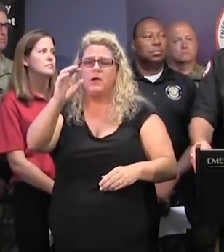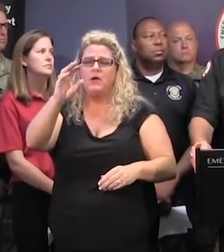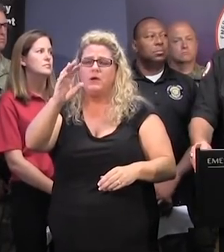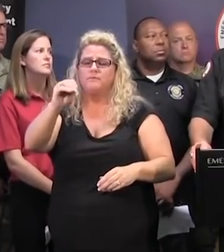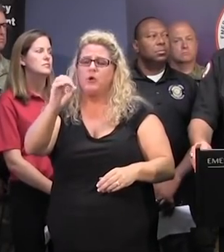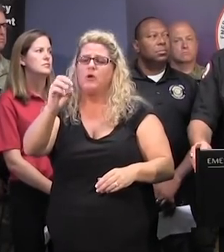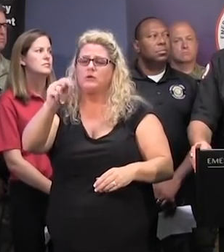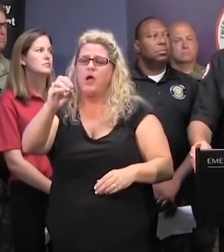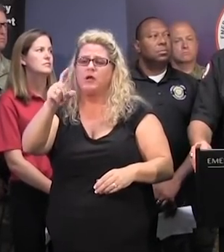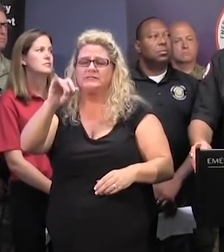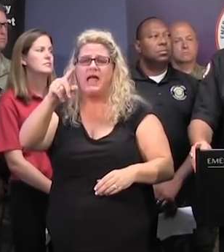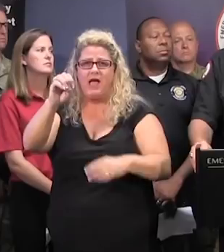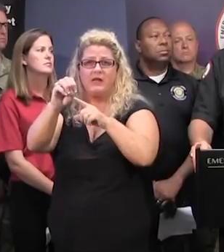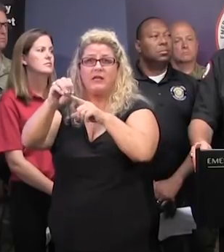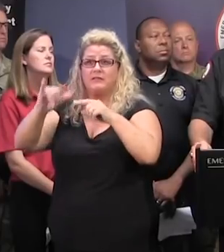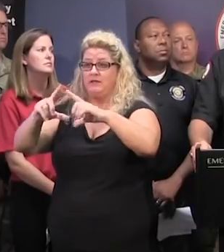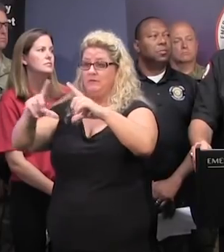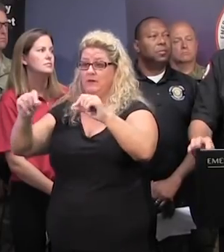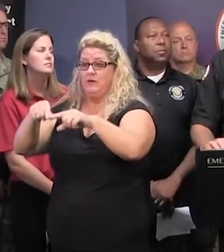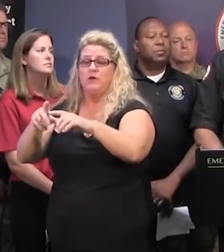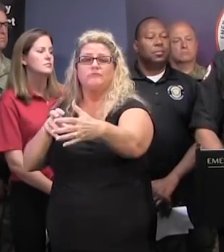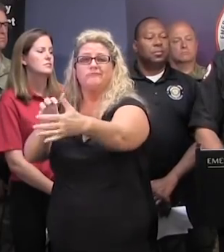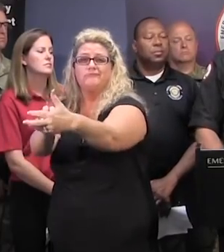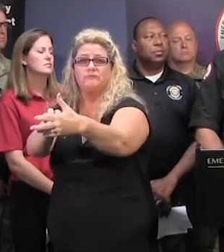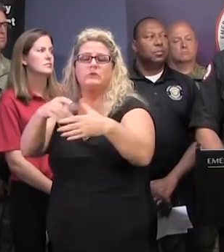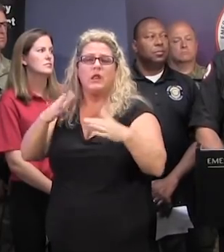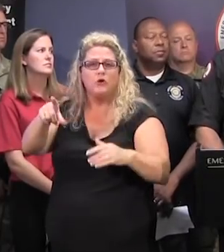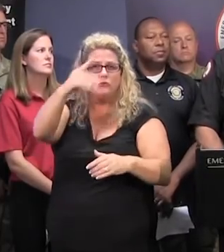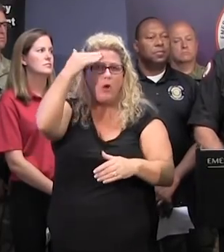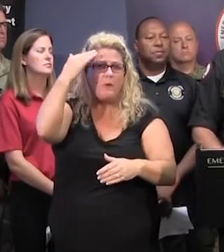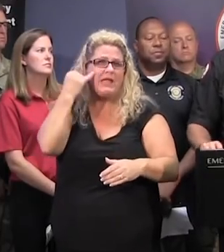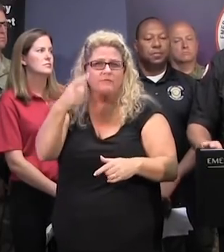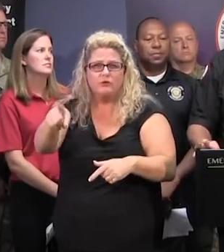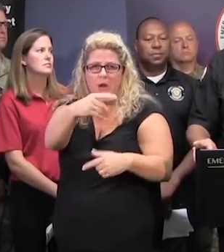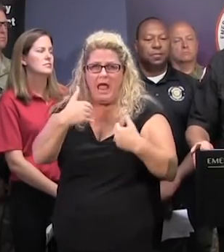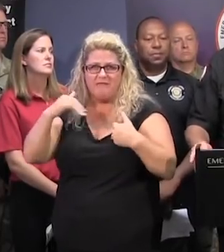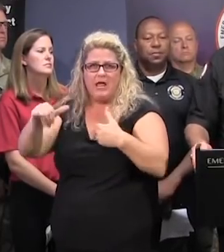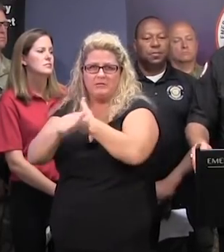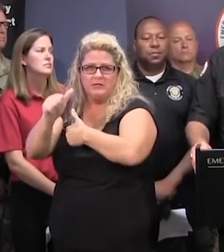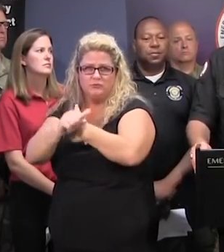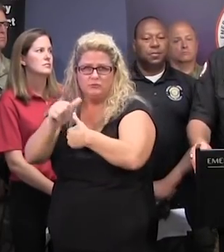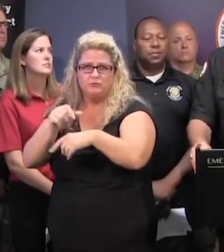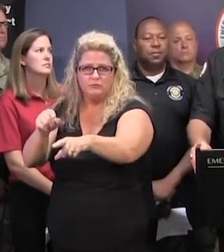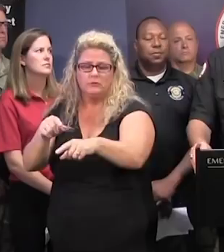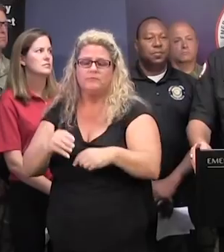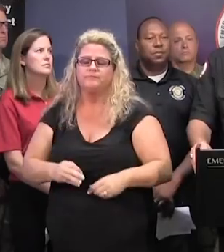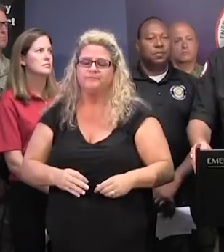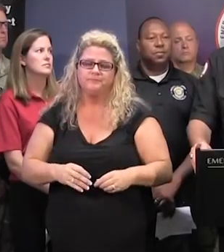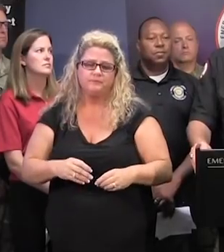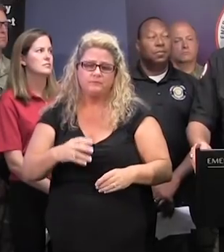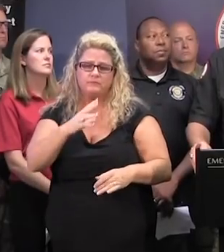that will indicate if there's a carbon monoxide buildup before it's too late. And as a message to protect